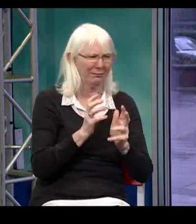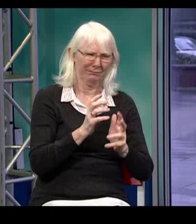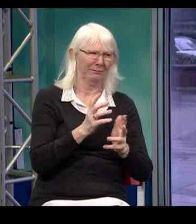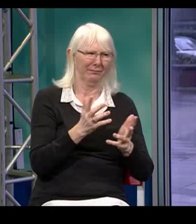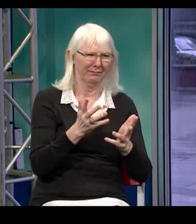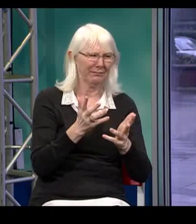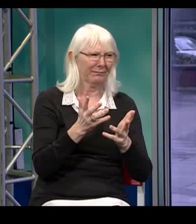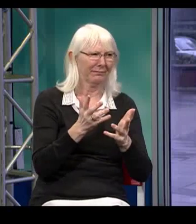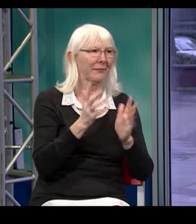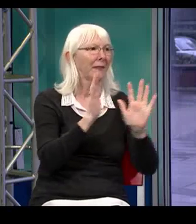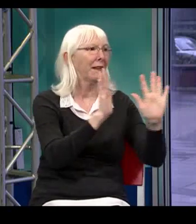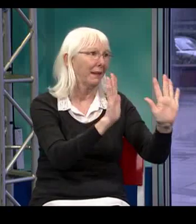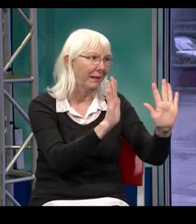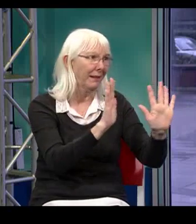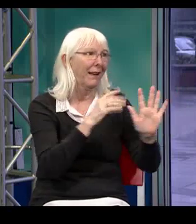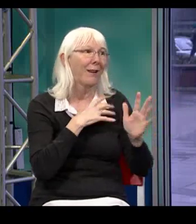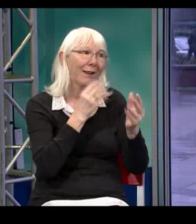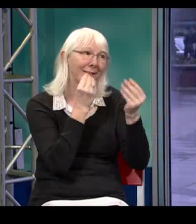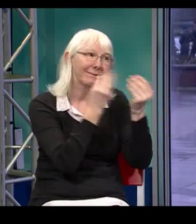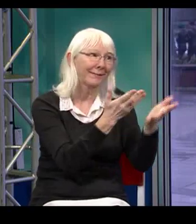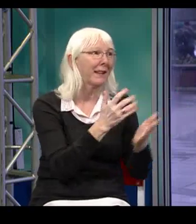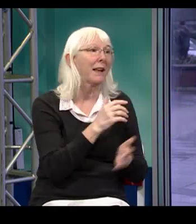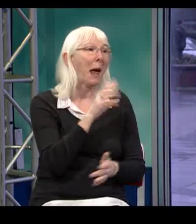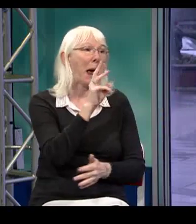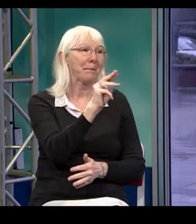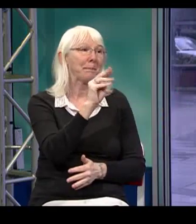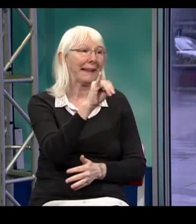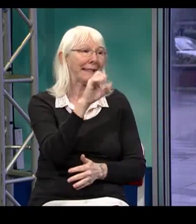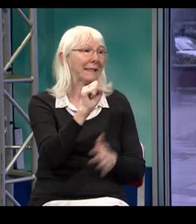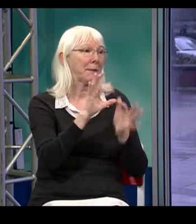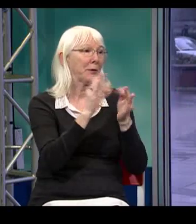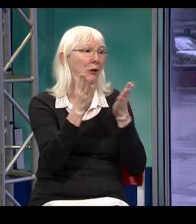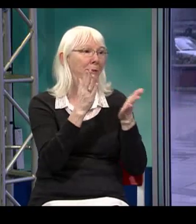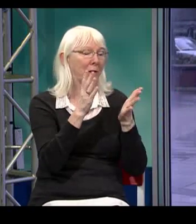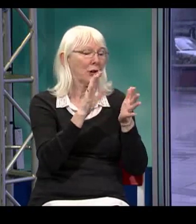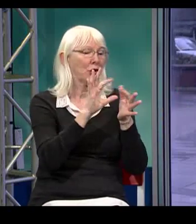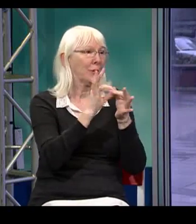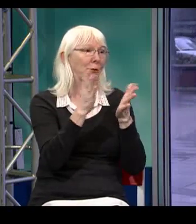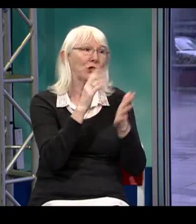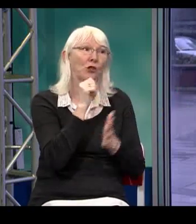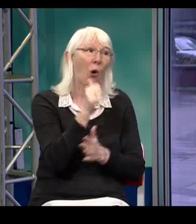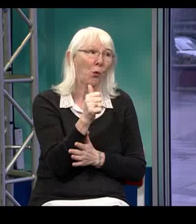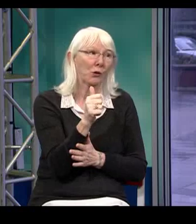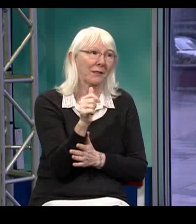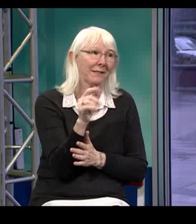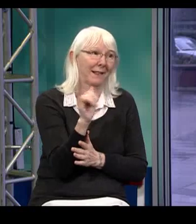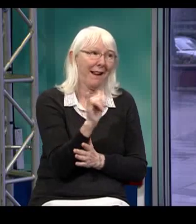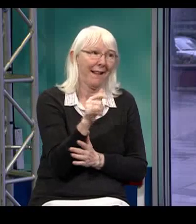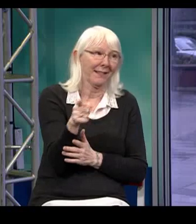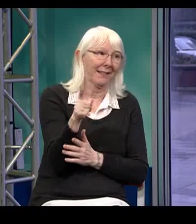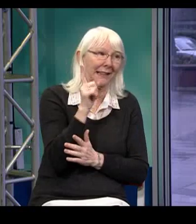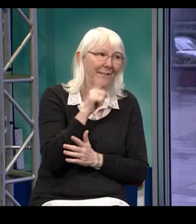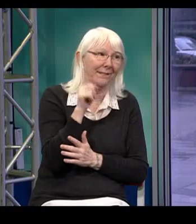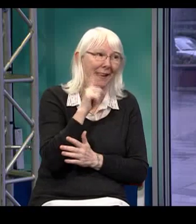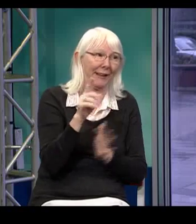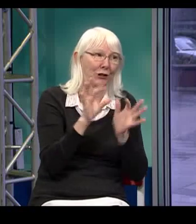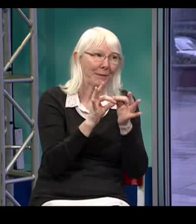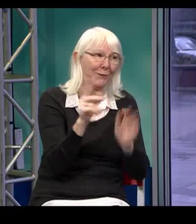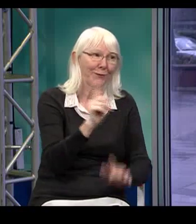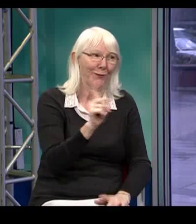was just sort of moving his hands around. But I have to tell you that at MIS, we don't do that kind of thing.